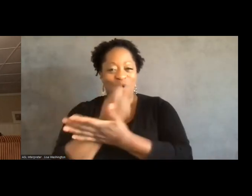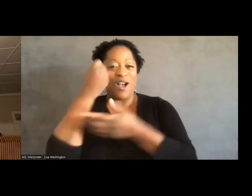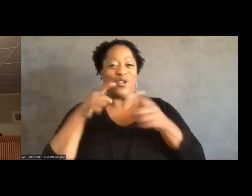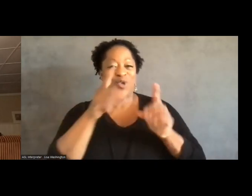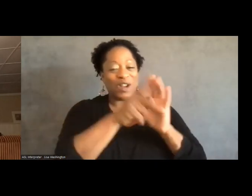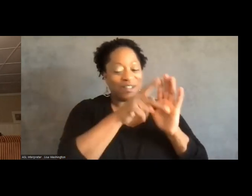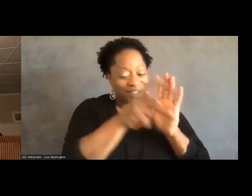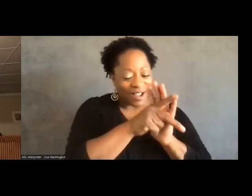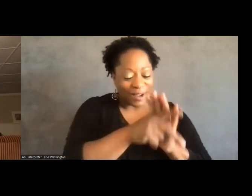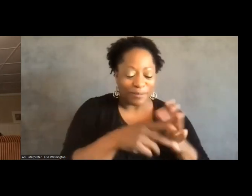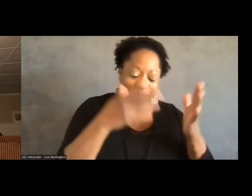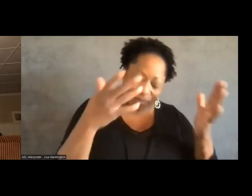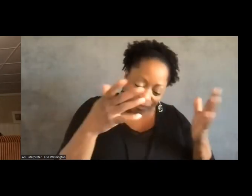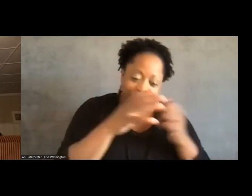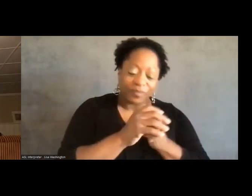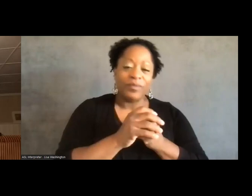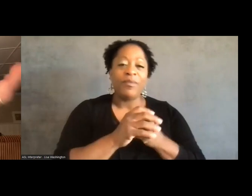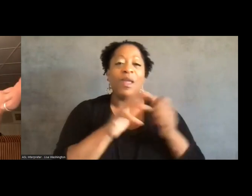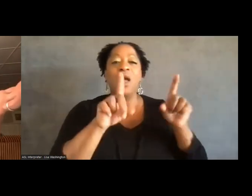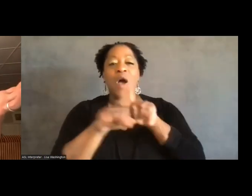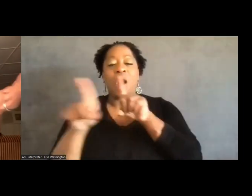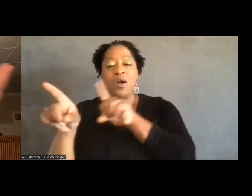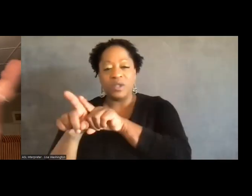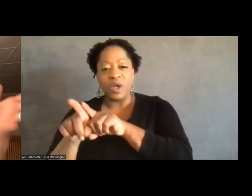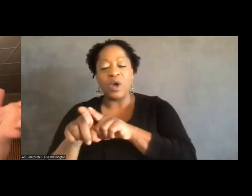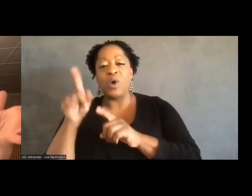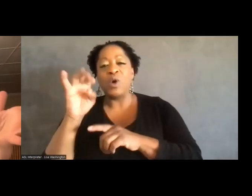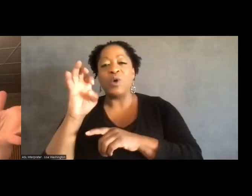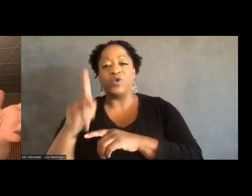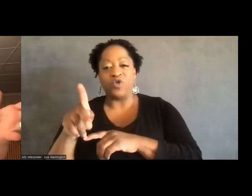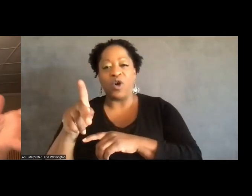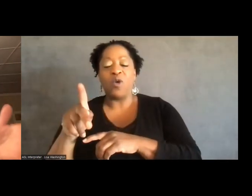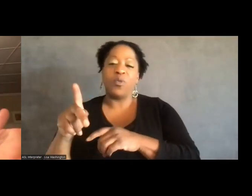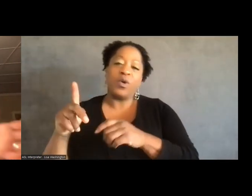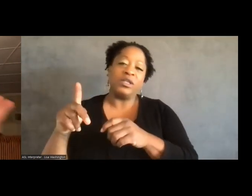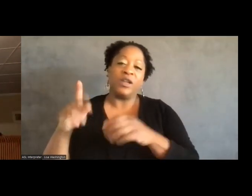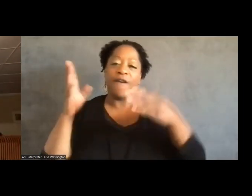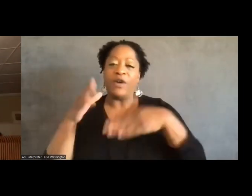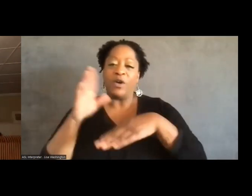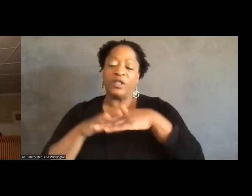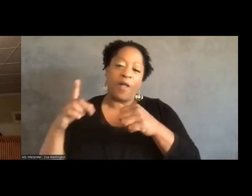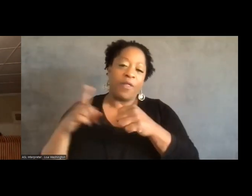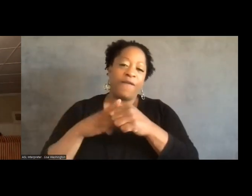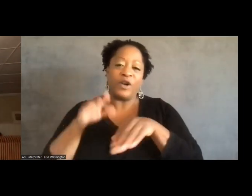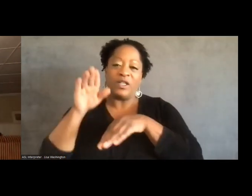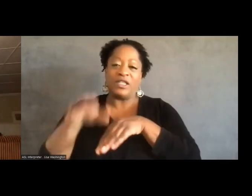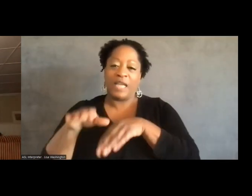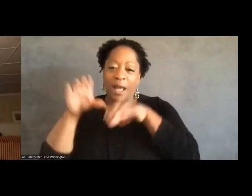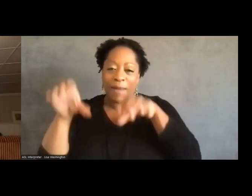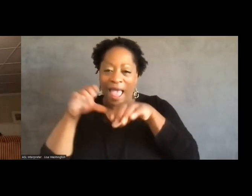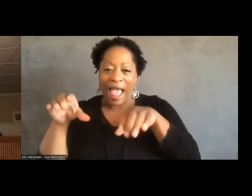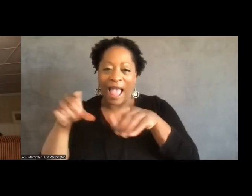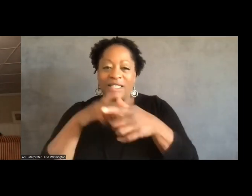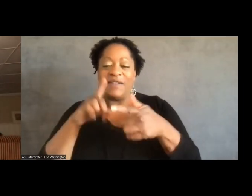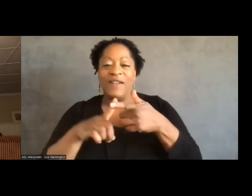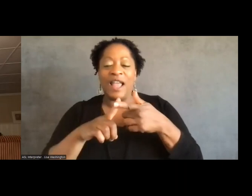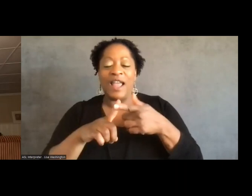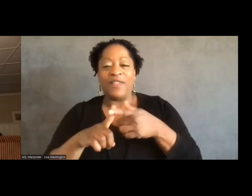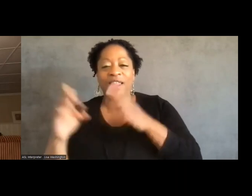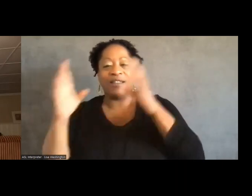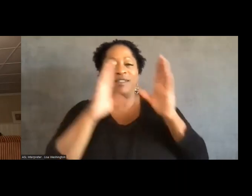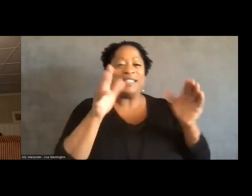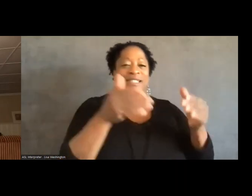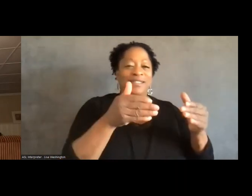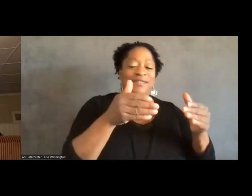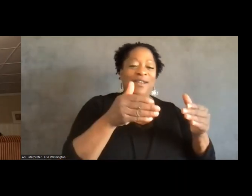And with it, you know, he had on the one hand this focus on the First Step Act, but also this obsessive and racist focus on the border.